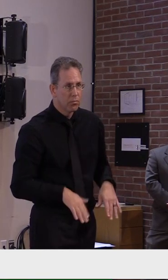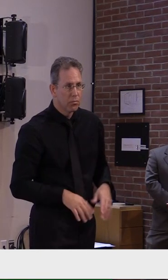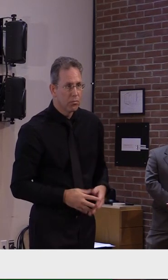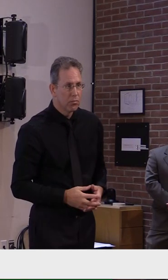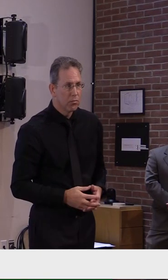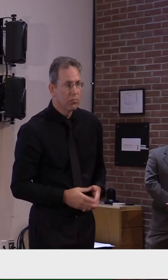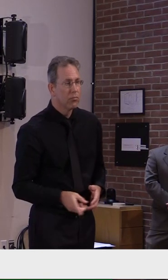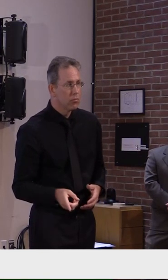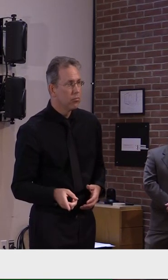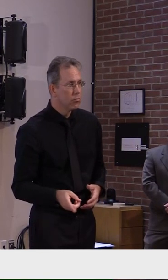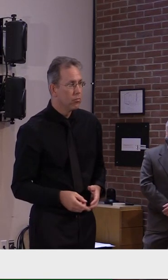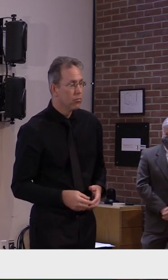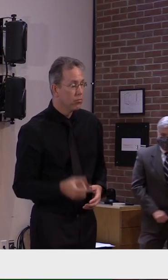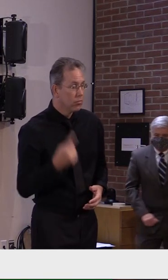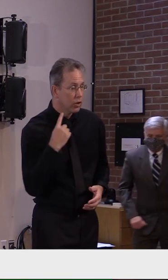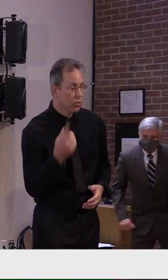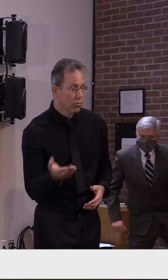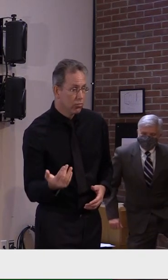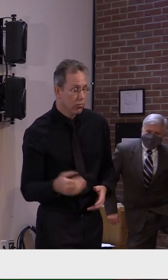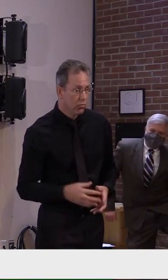Hi folks. Can you hear me? We can.